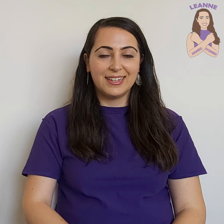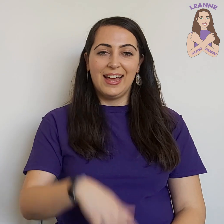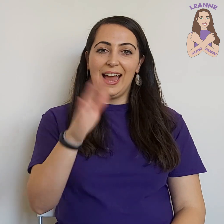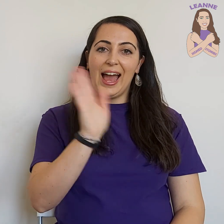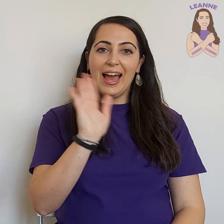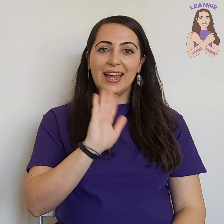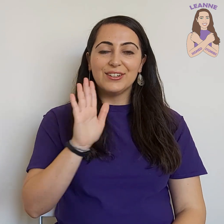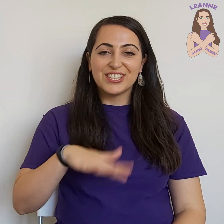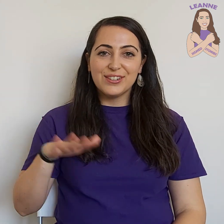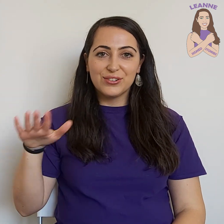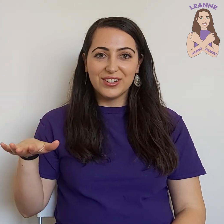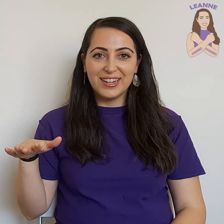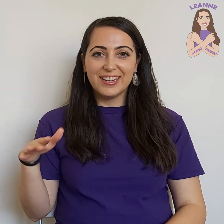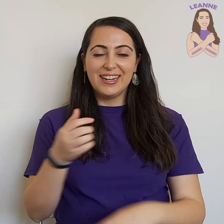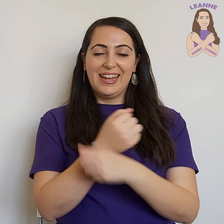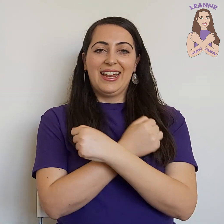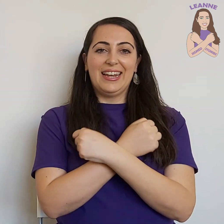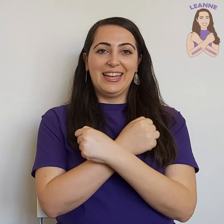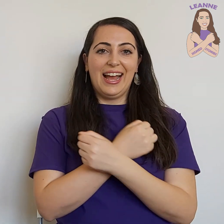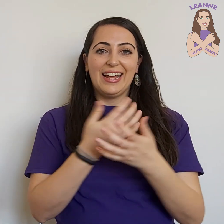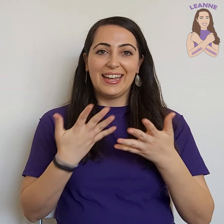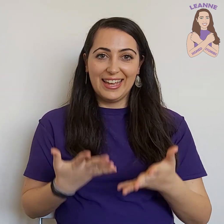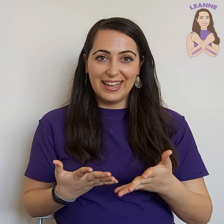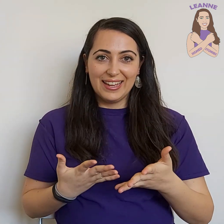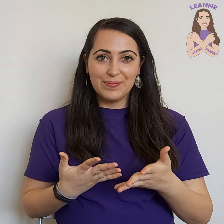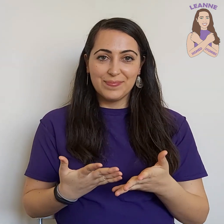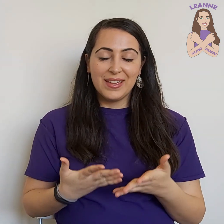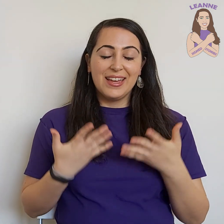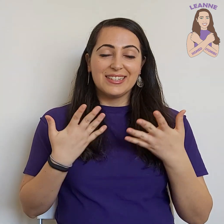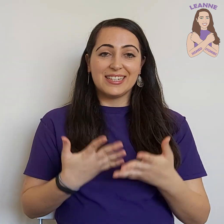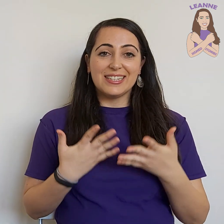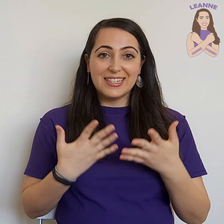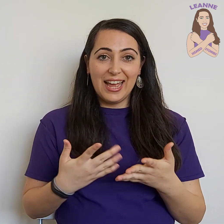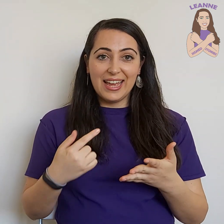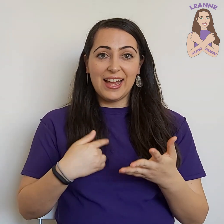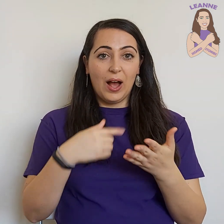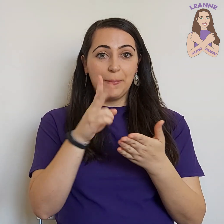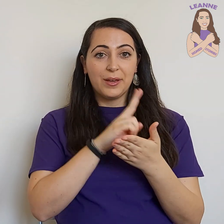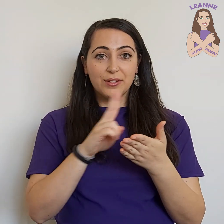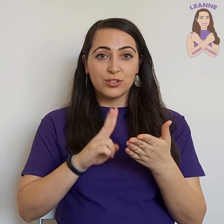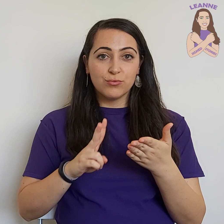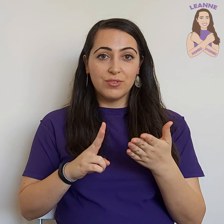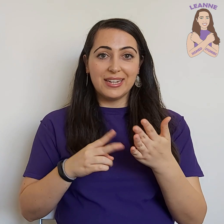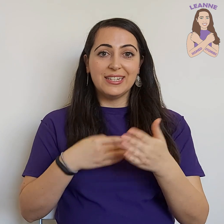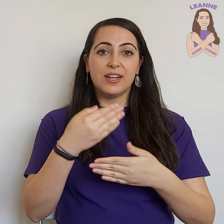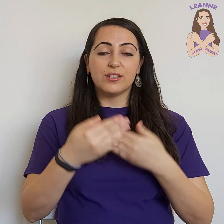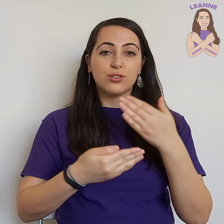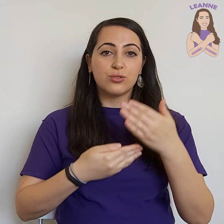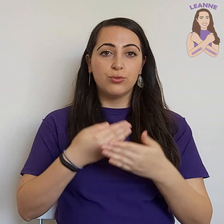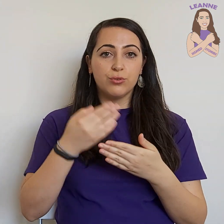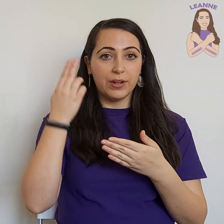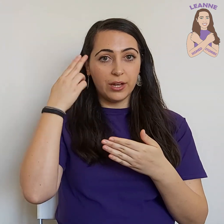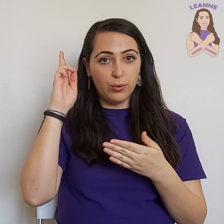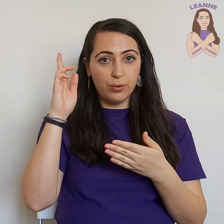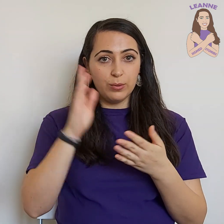Hello children, Leanne here. Today I'm going to read a story called